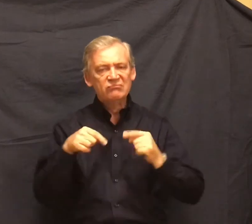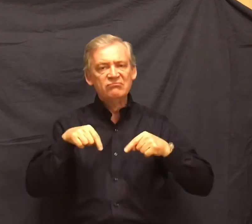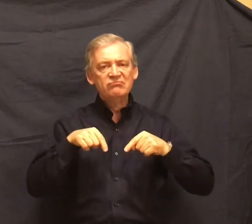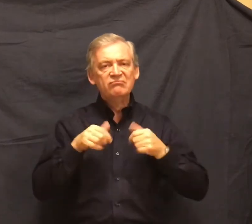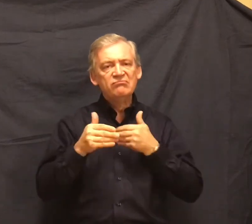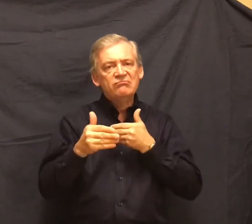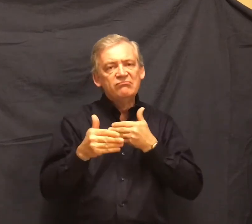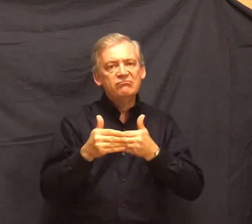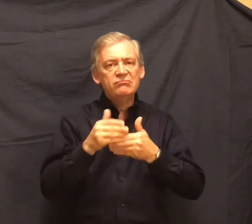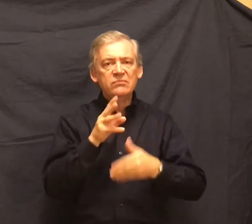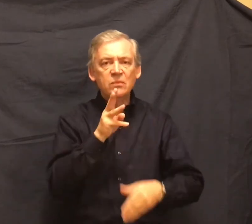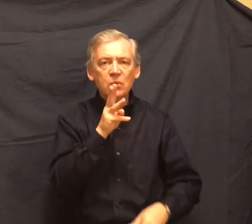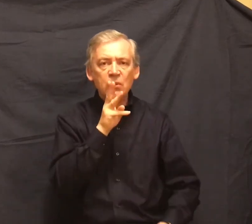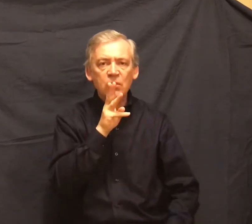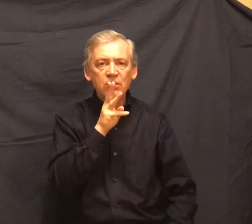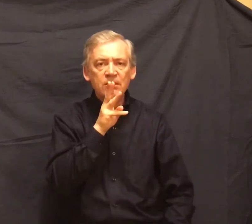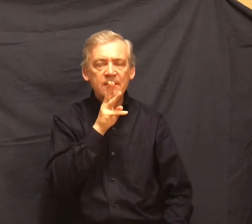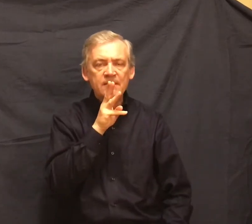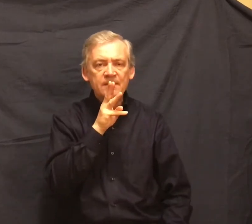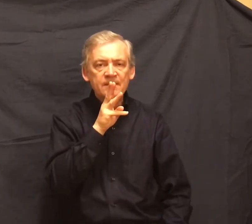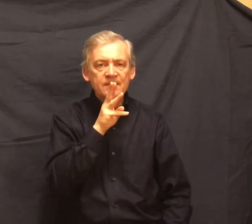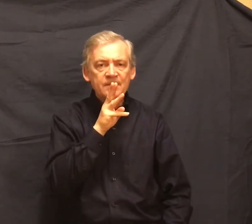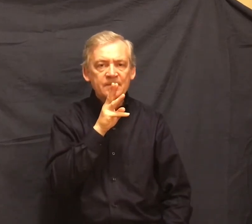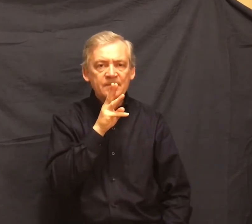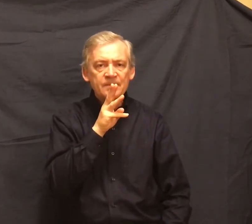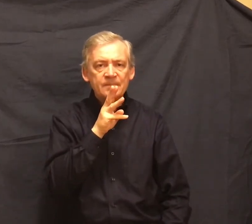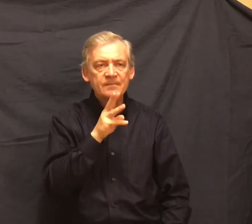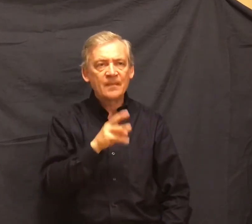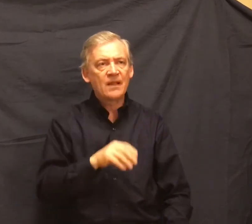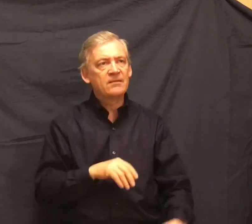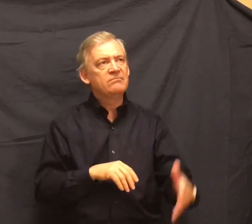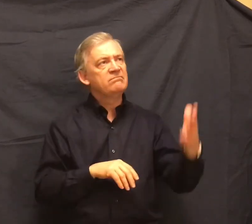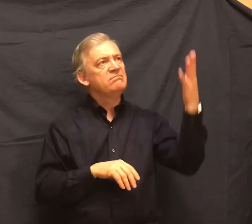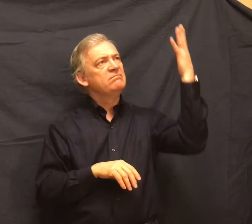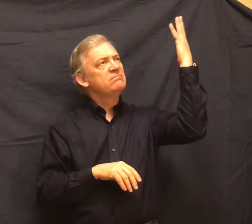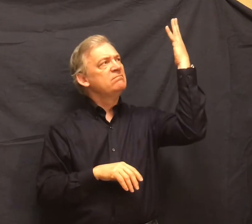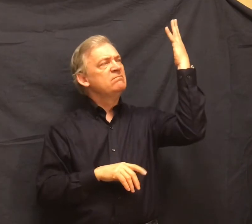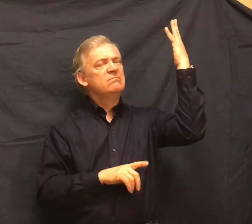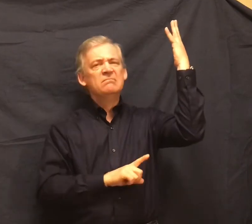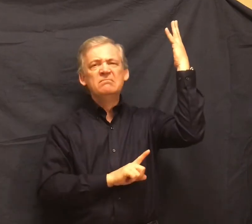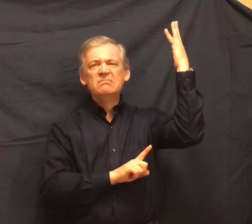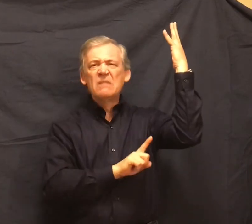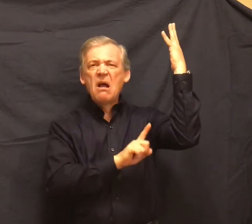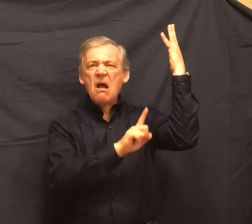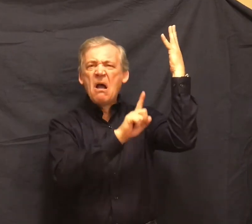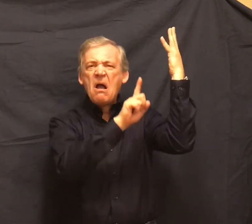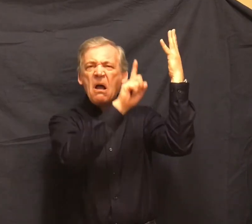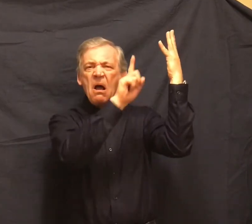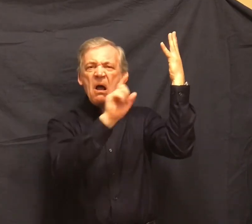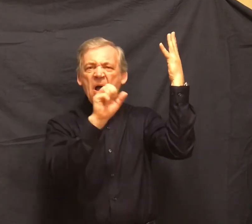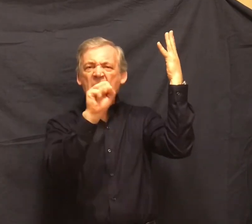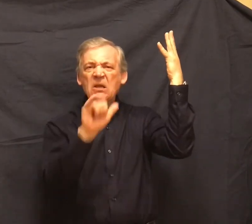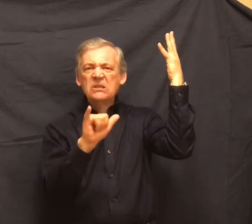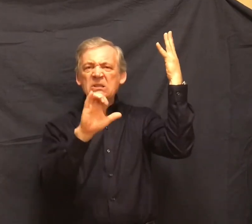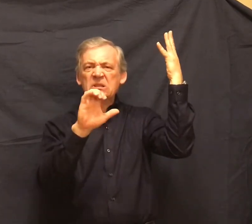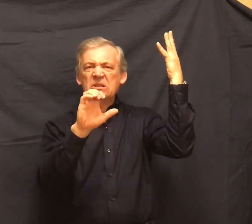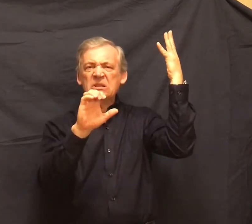In front of the low horizontal limb of a giant sycamore, there is an ash pile made by many